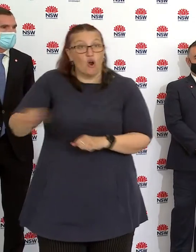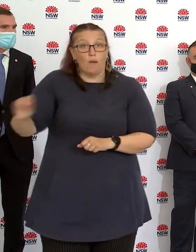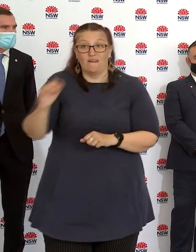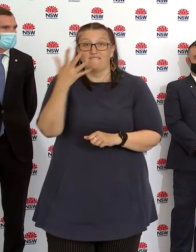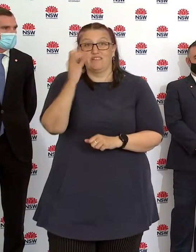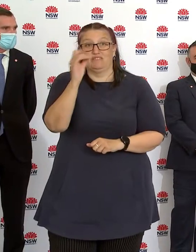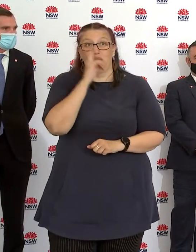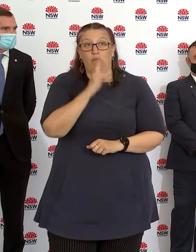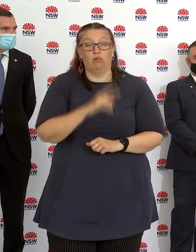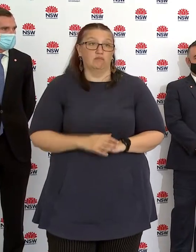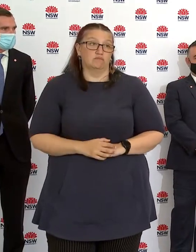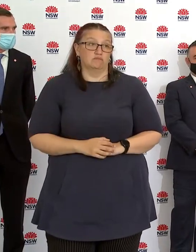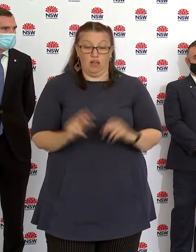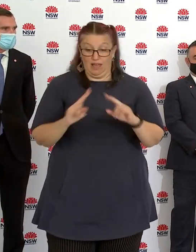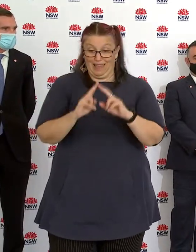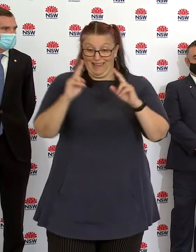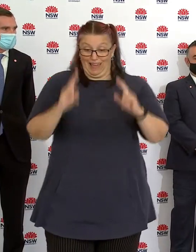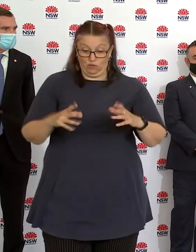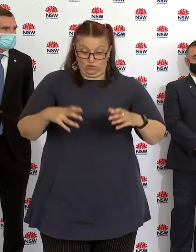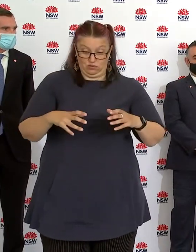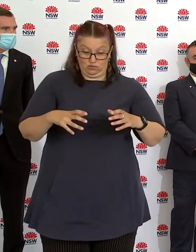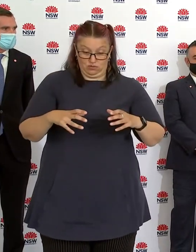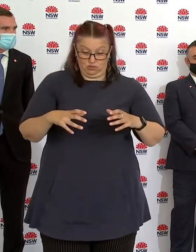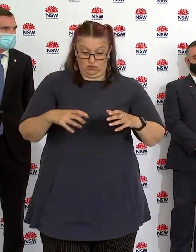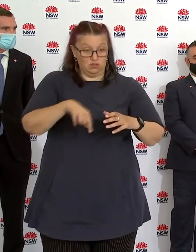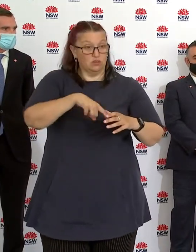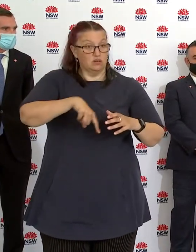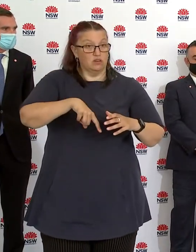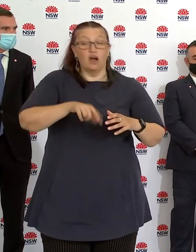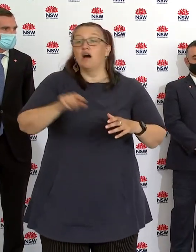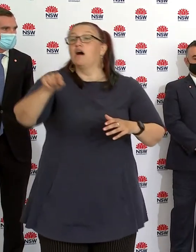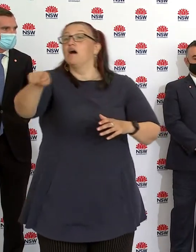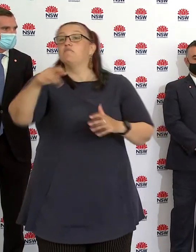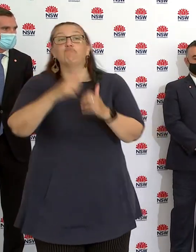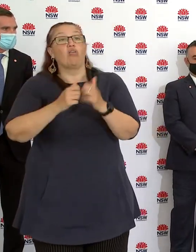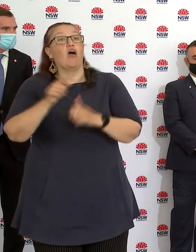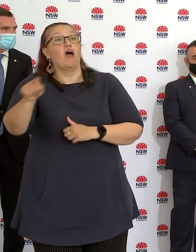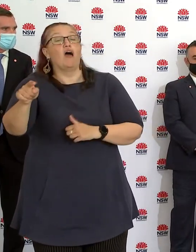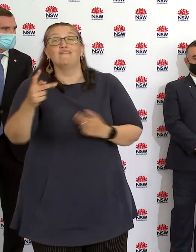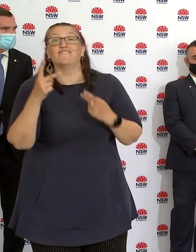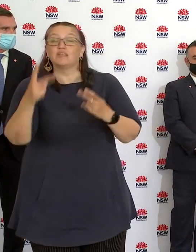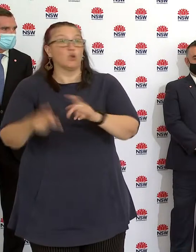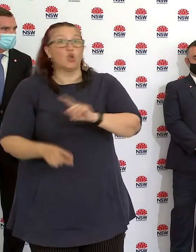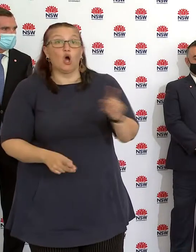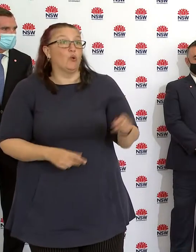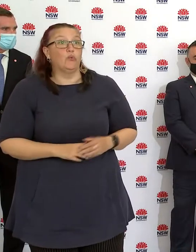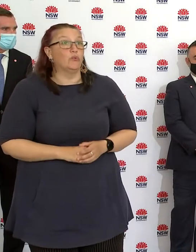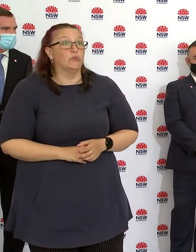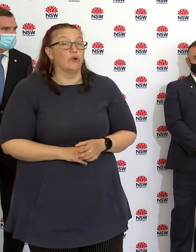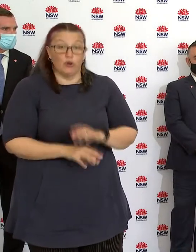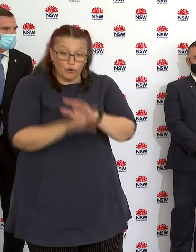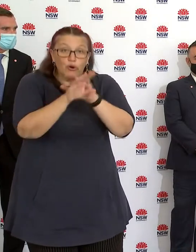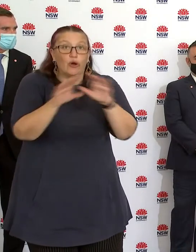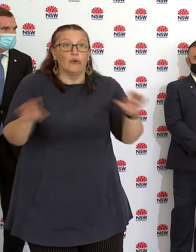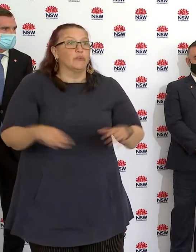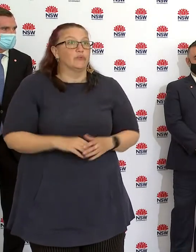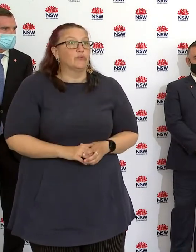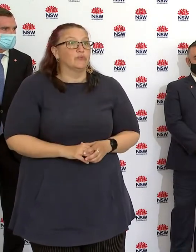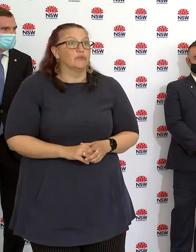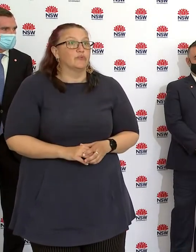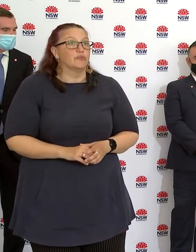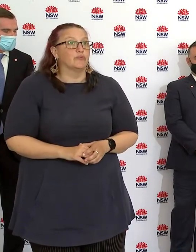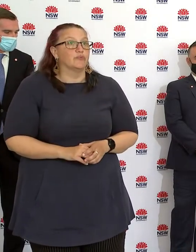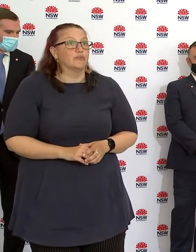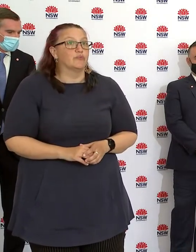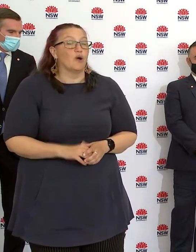move amongst households. Doesn't matter if it's your brother, your sister, your grandmother, that could be passing on the virus